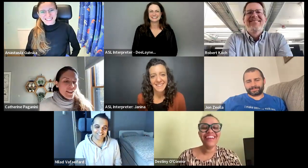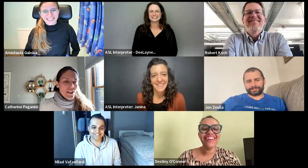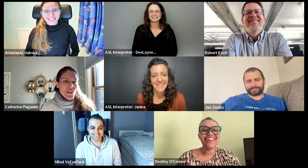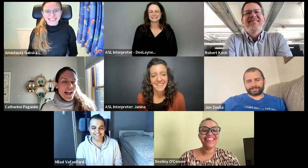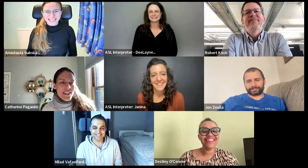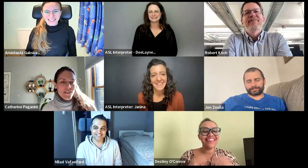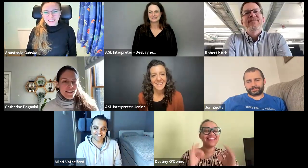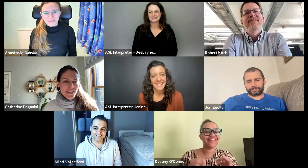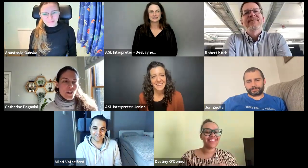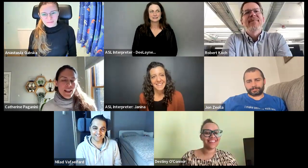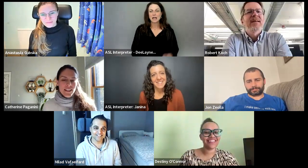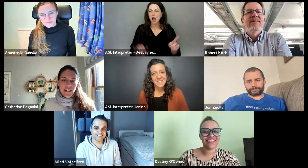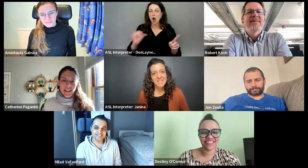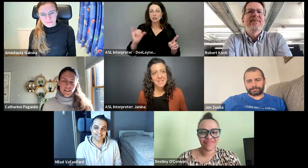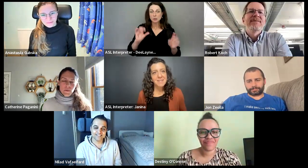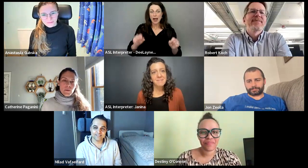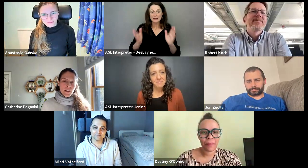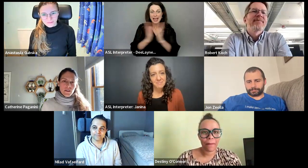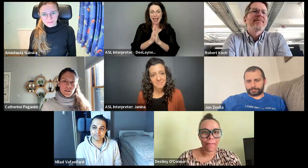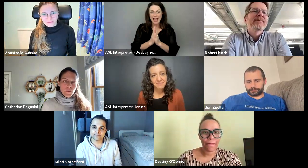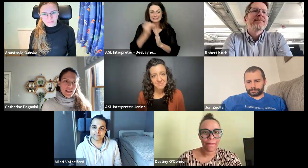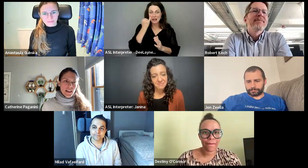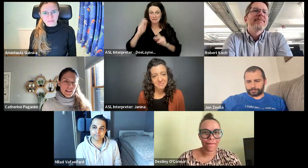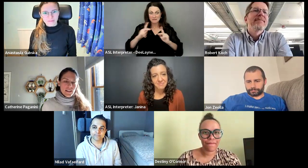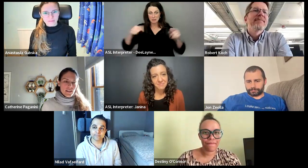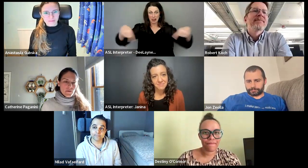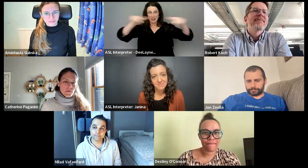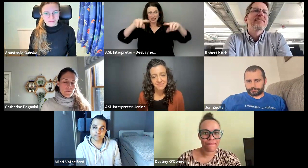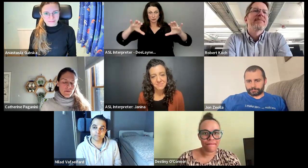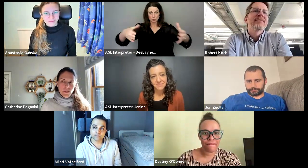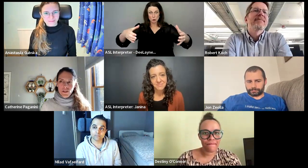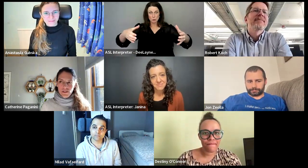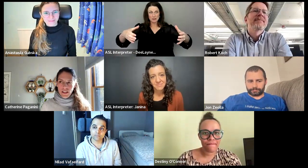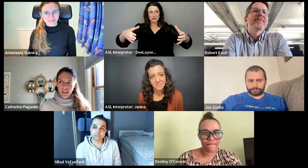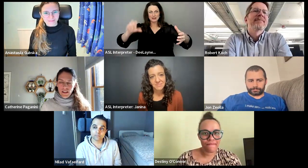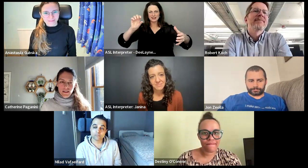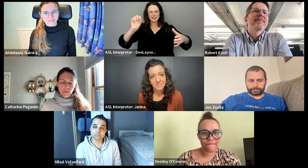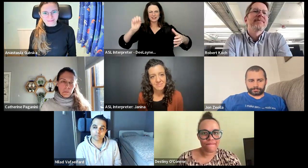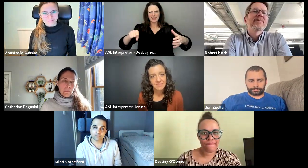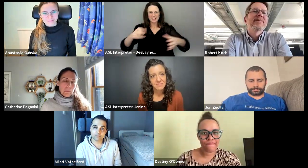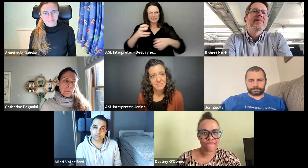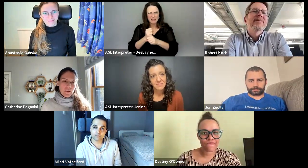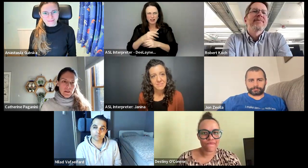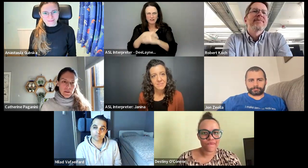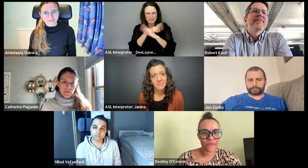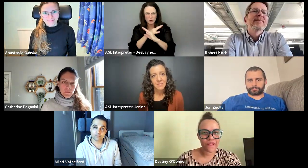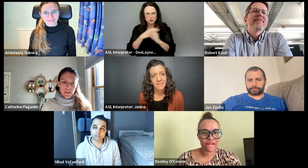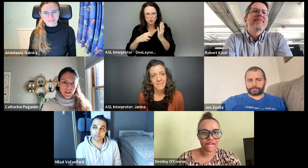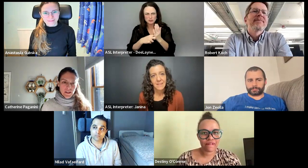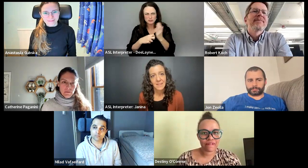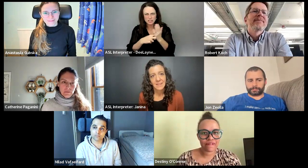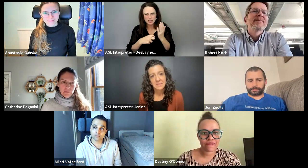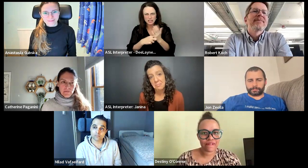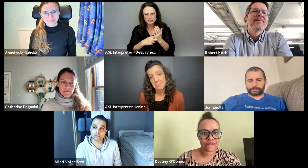I could also ask if there was any chance that people in our group can get, um, virtual tickets. I don't